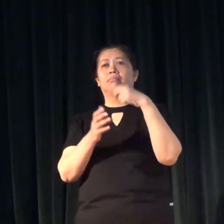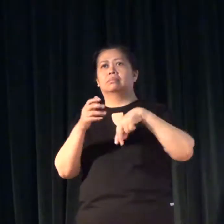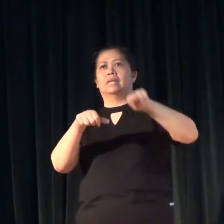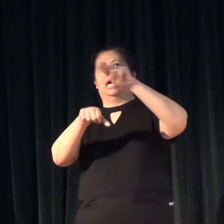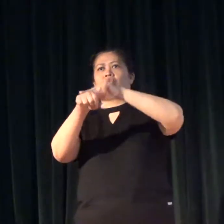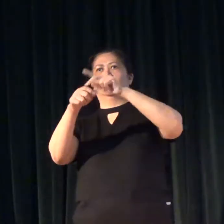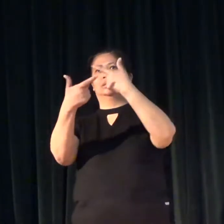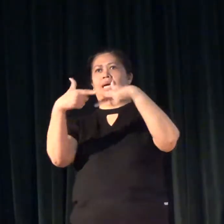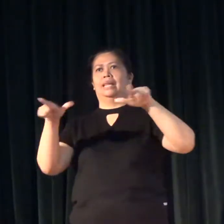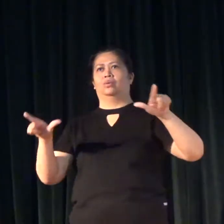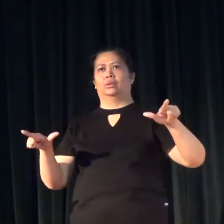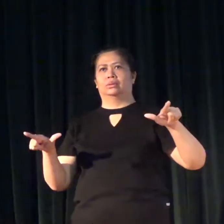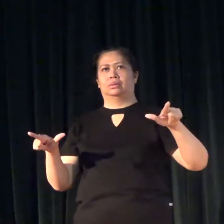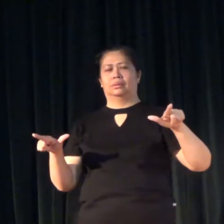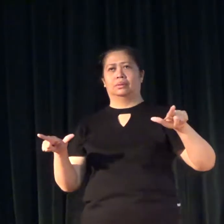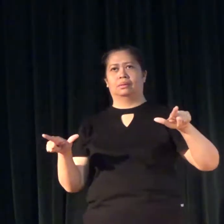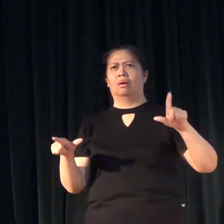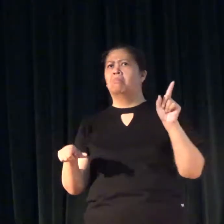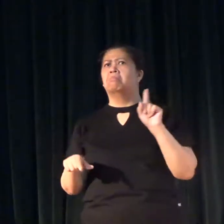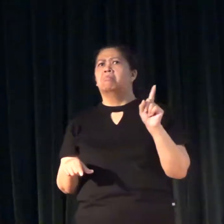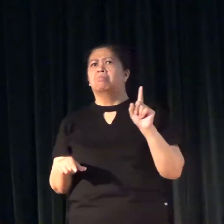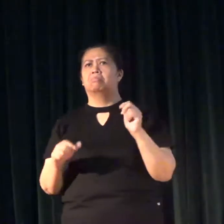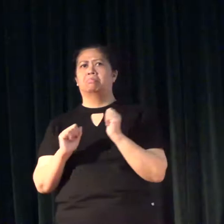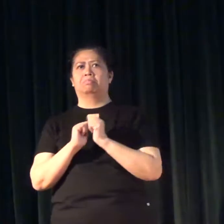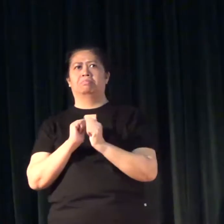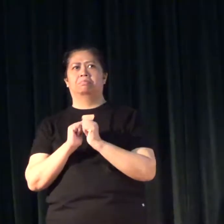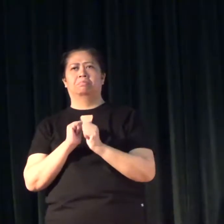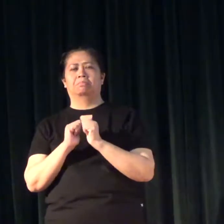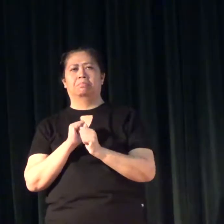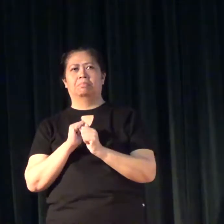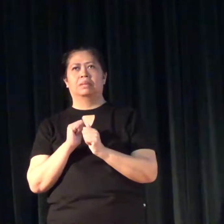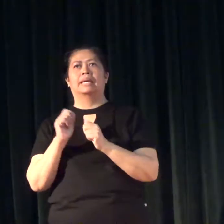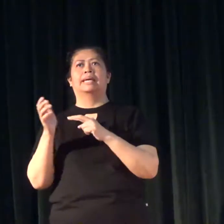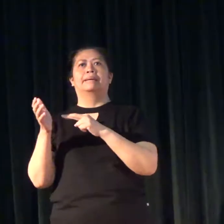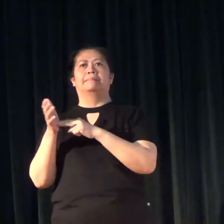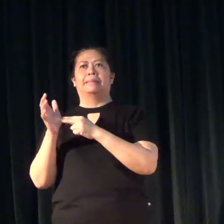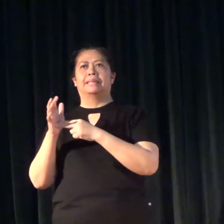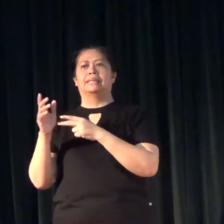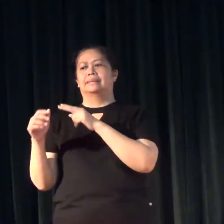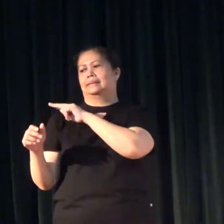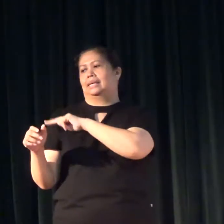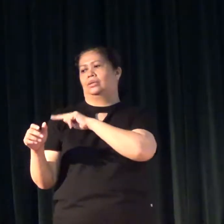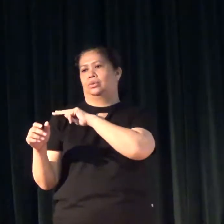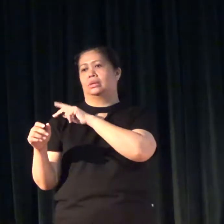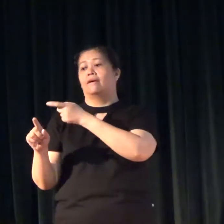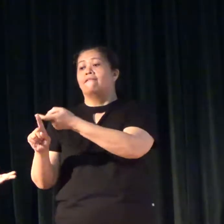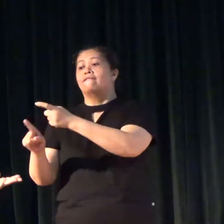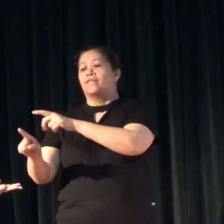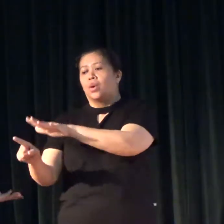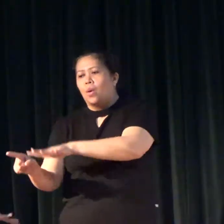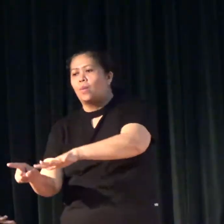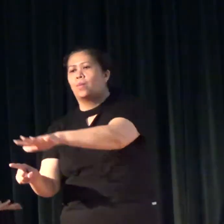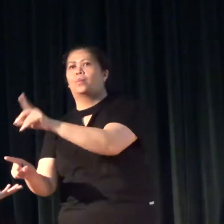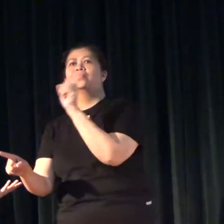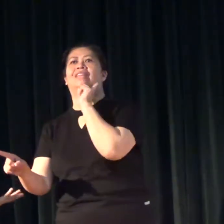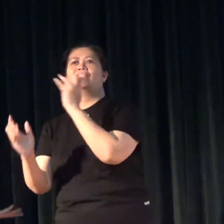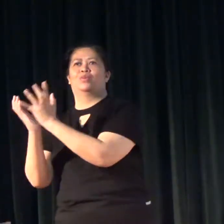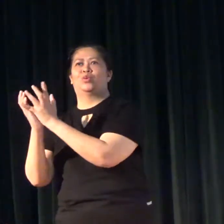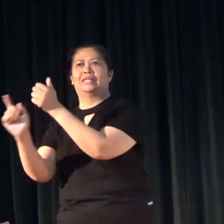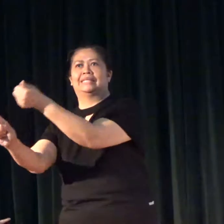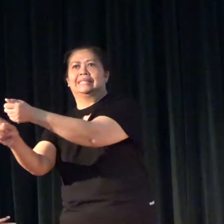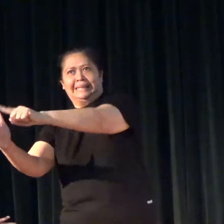natural sign language, what we mean is that it's not really emanating from the deaf